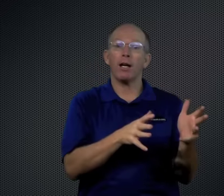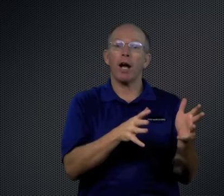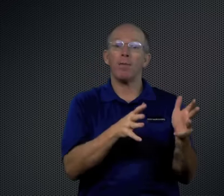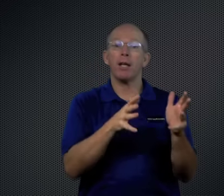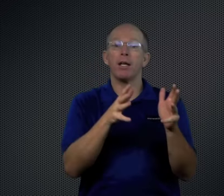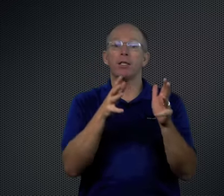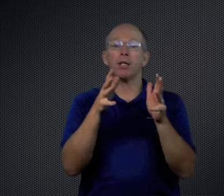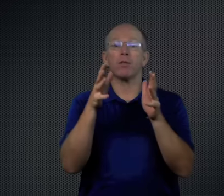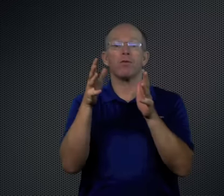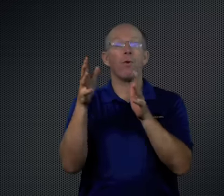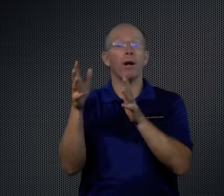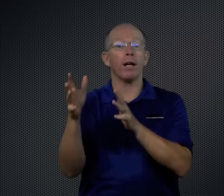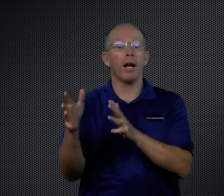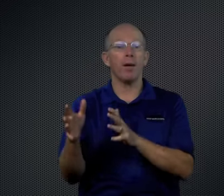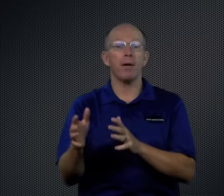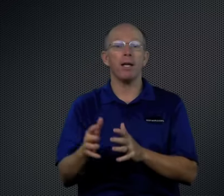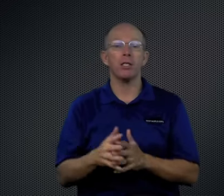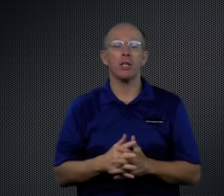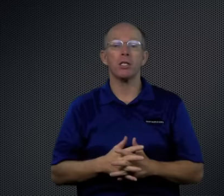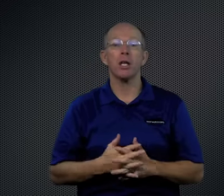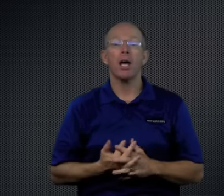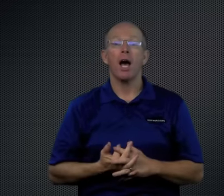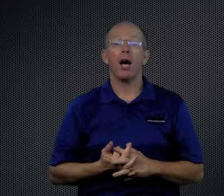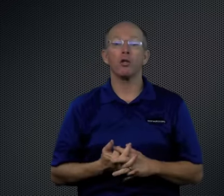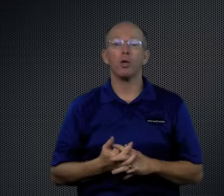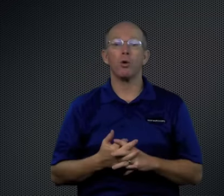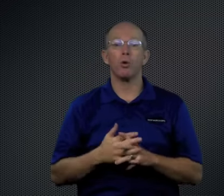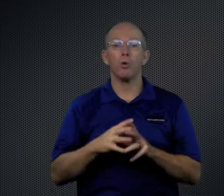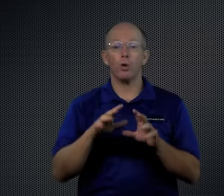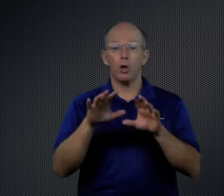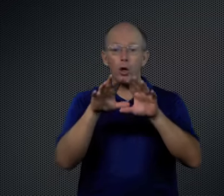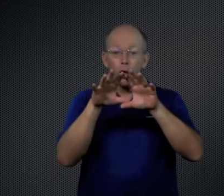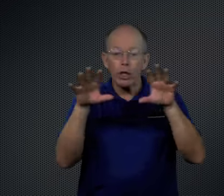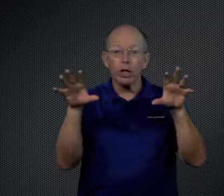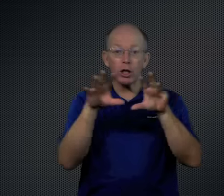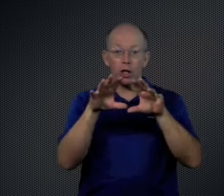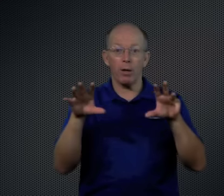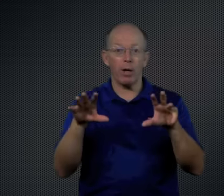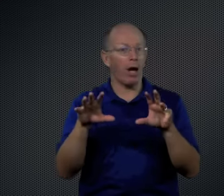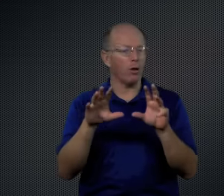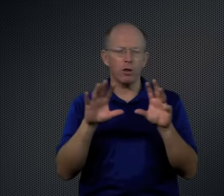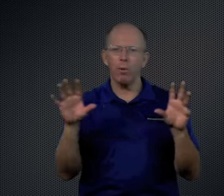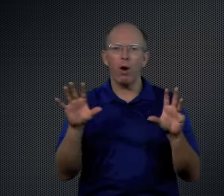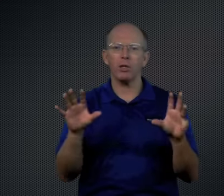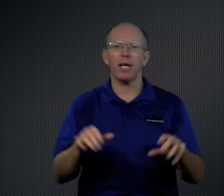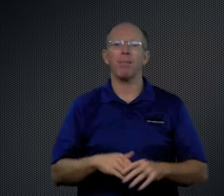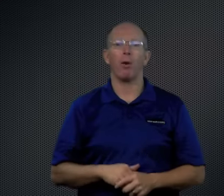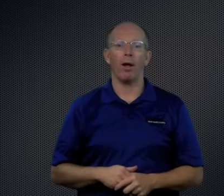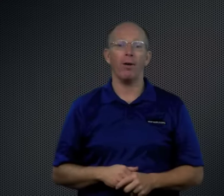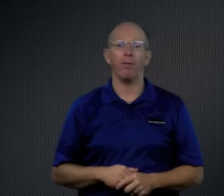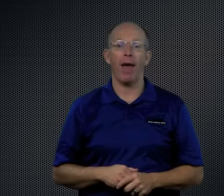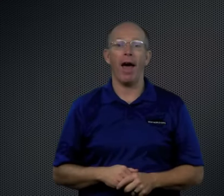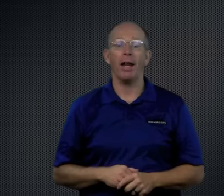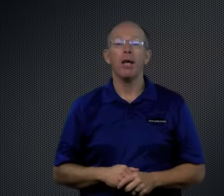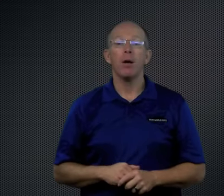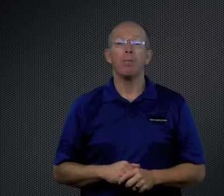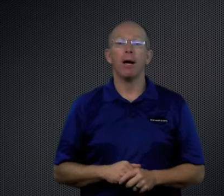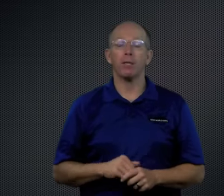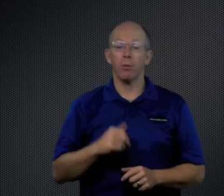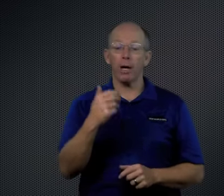combinations, four-letter combinations. So these are just a small sample of that, but we're going